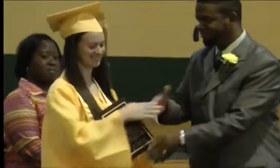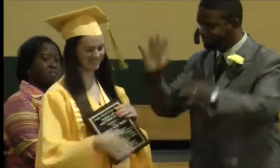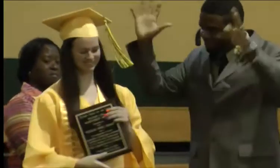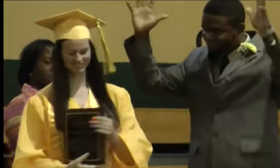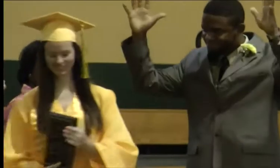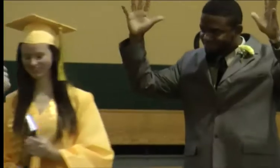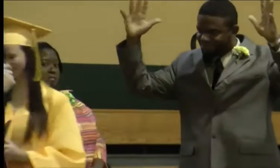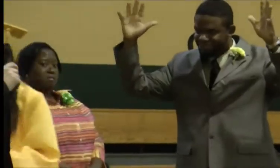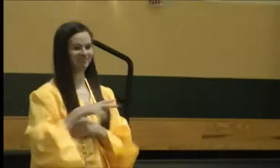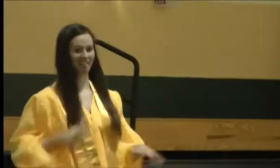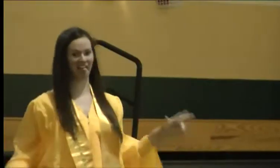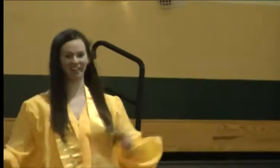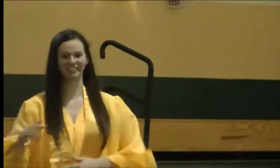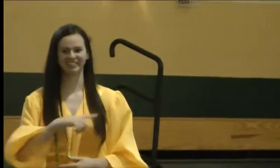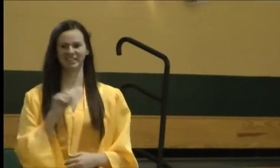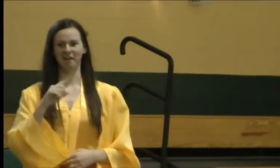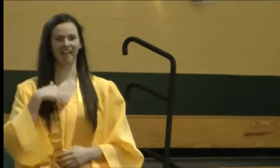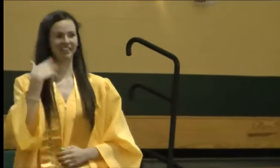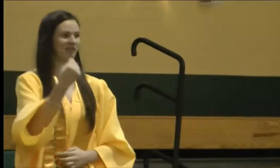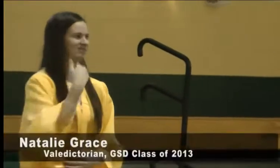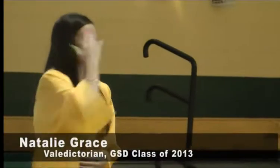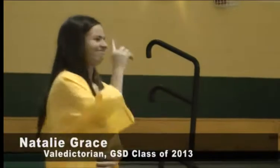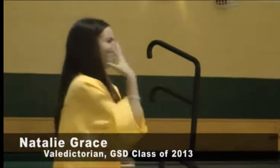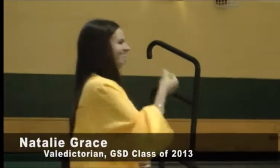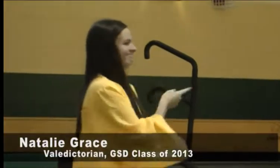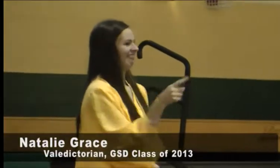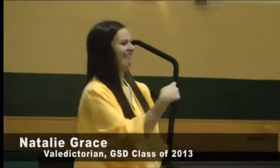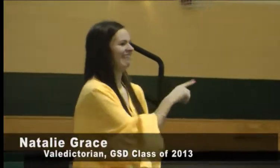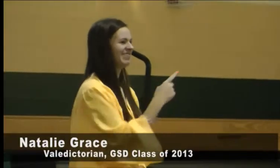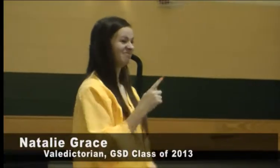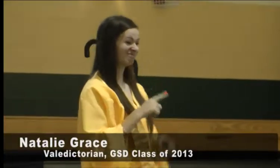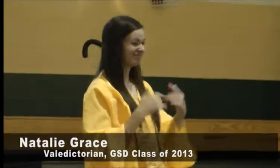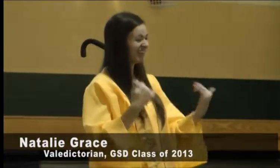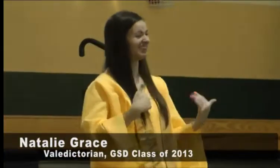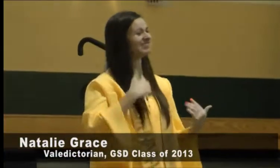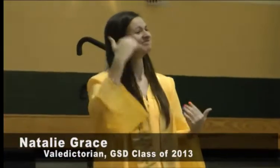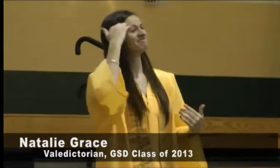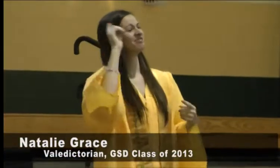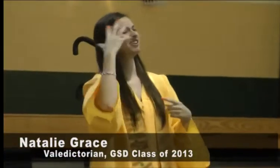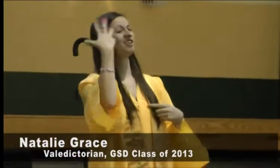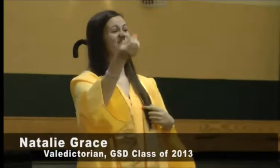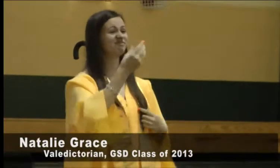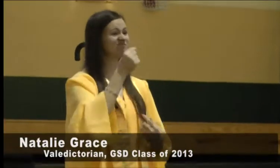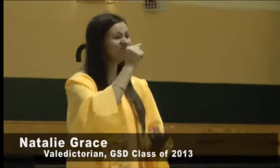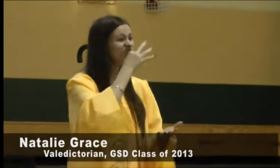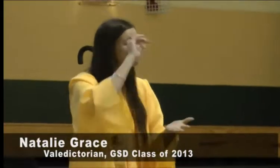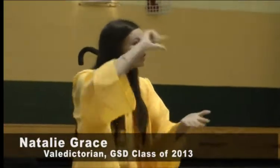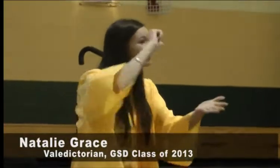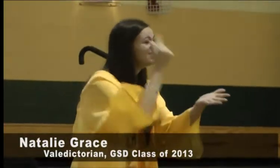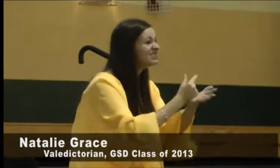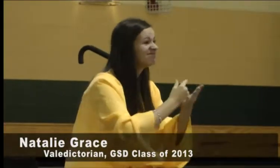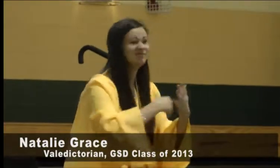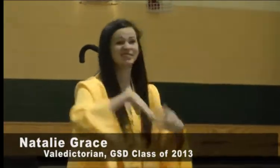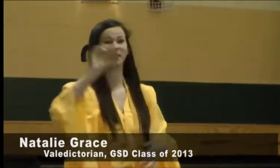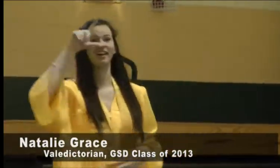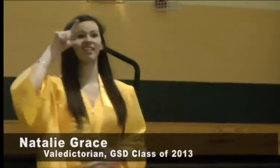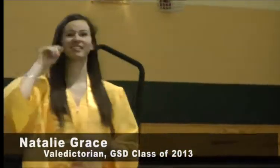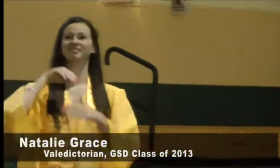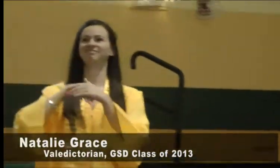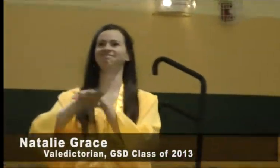You know, it's hard to believe I'm not a freshman anymore. I came in as this awkward kid who didn't know where to go, didn't know where I was. And now here we